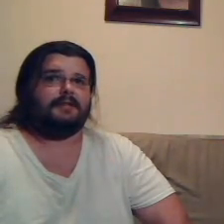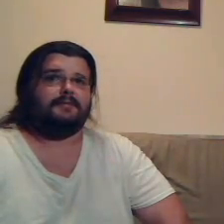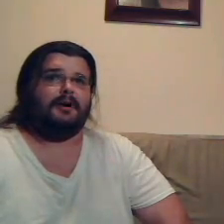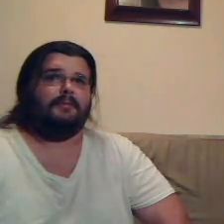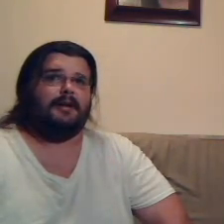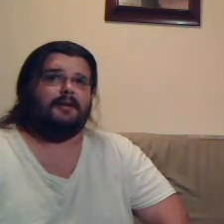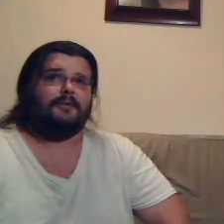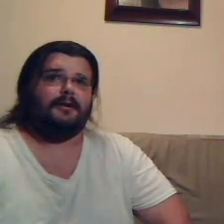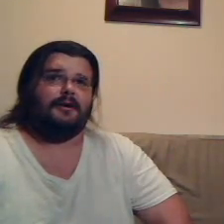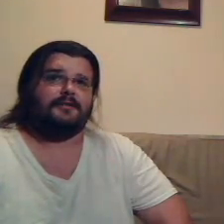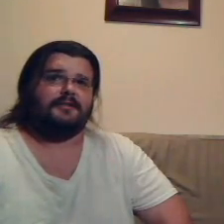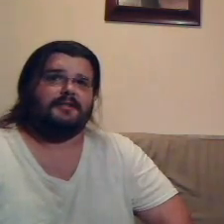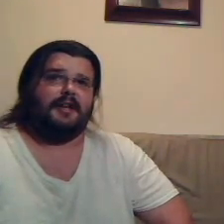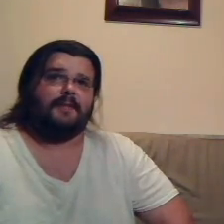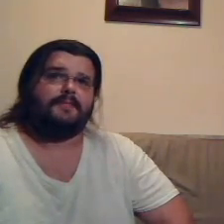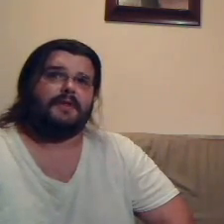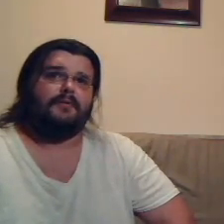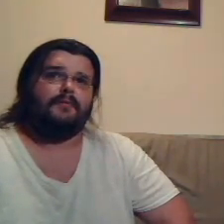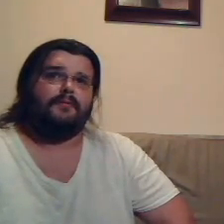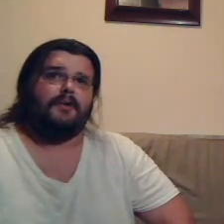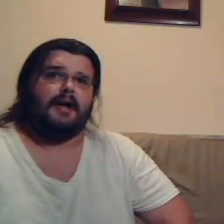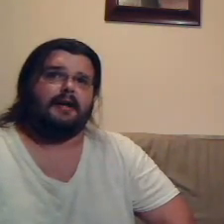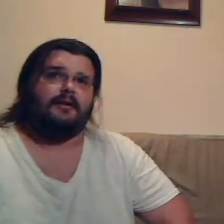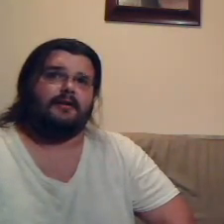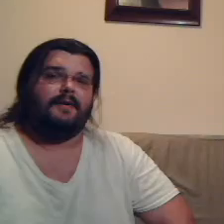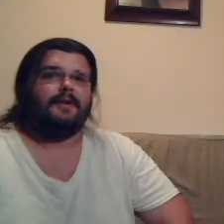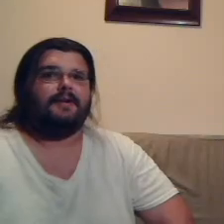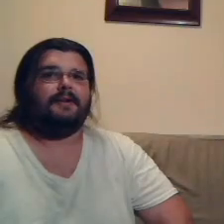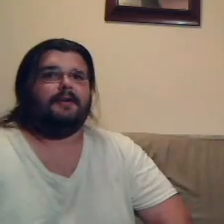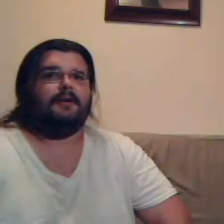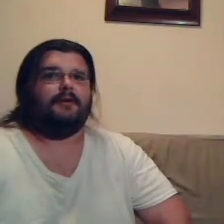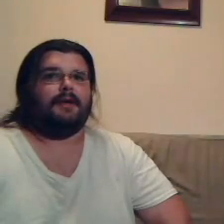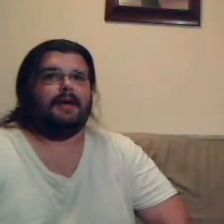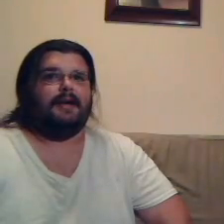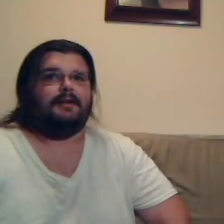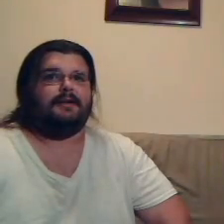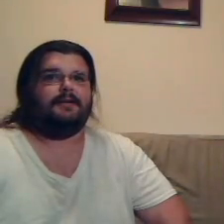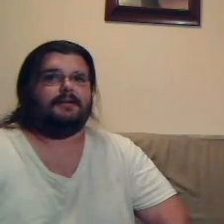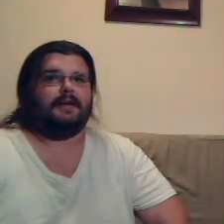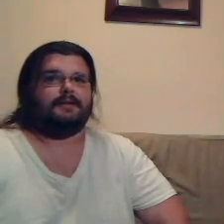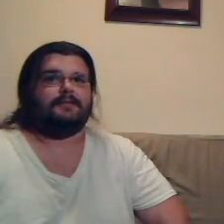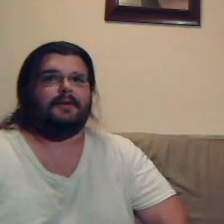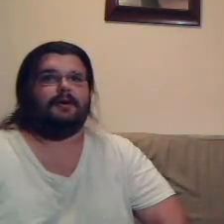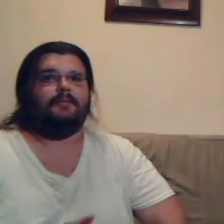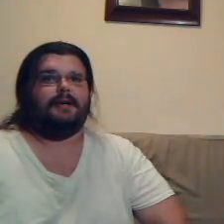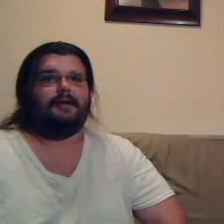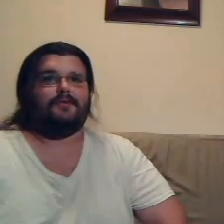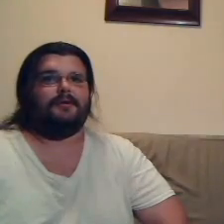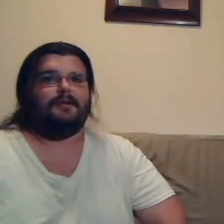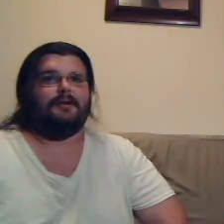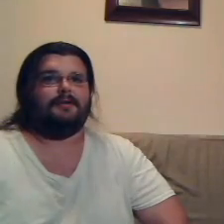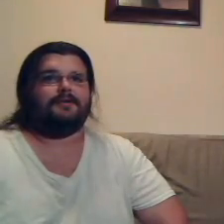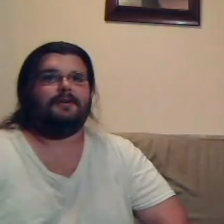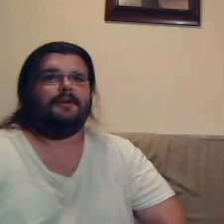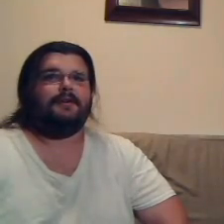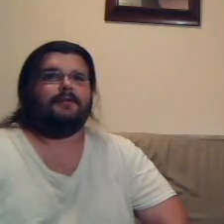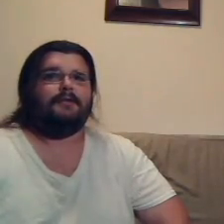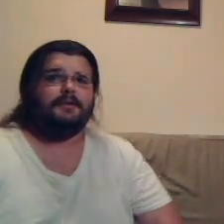that small, medium, or large? And she's like, regular. Okay, is that a small, medium, or a large? What do you